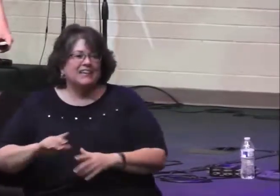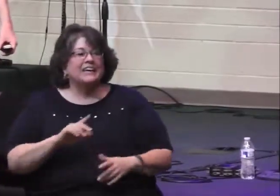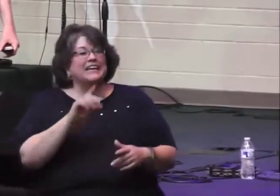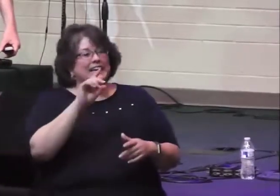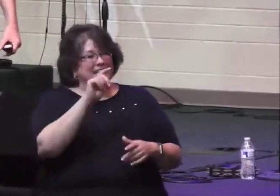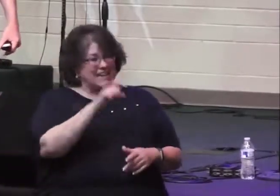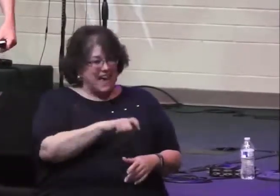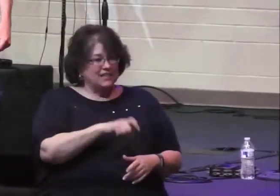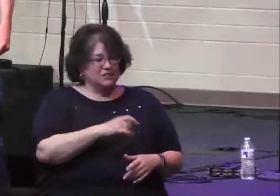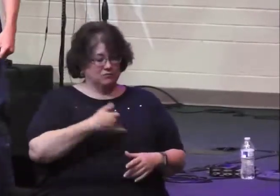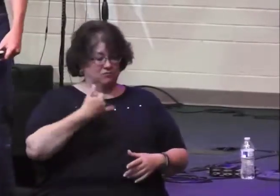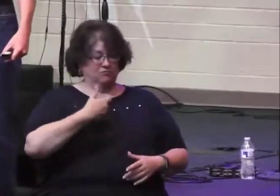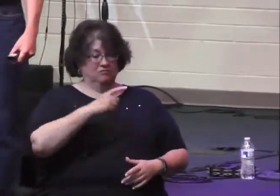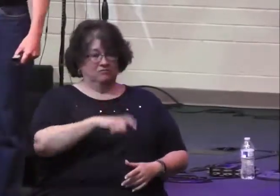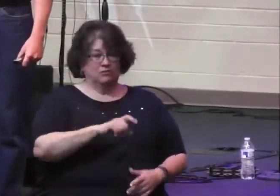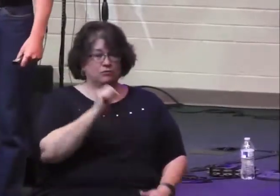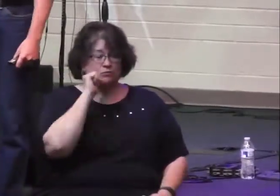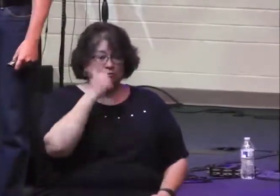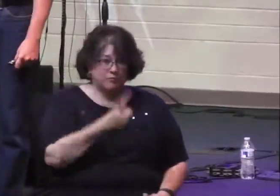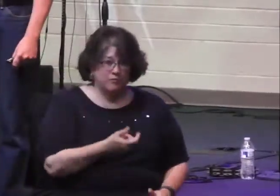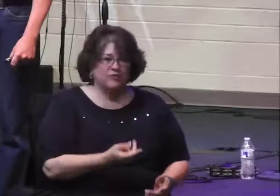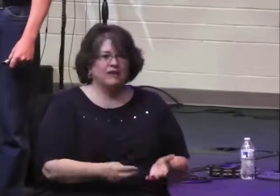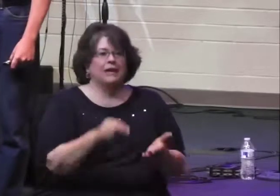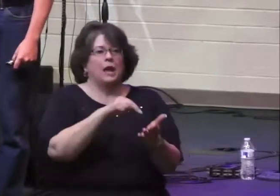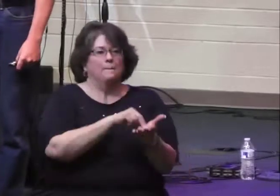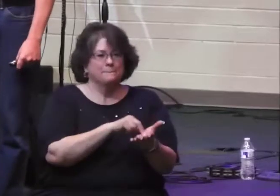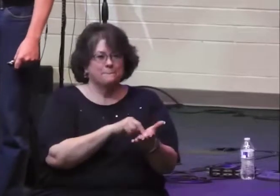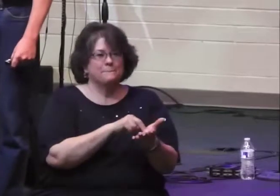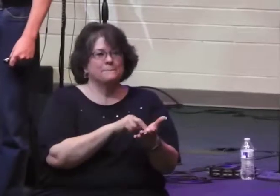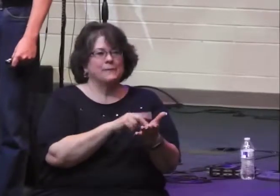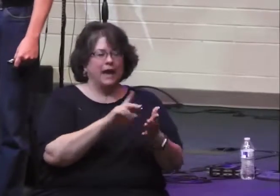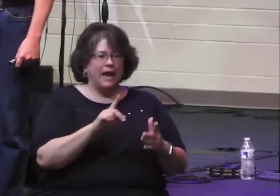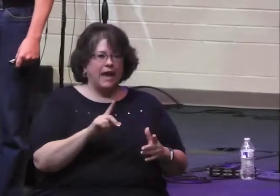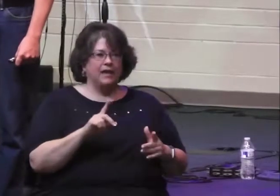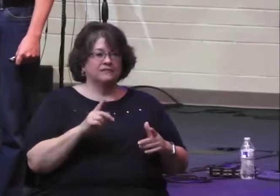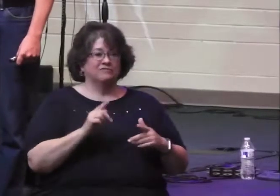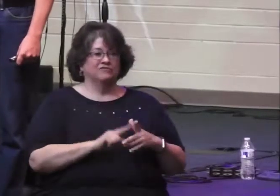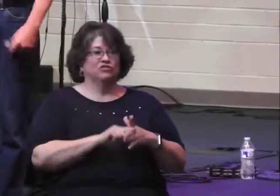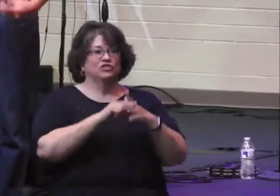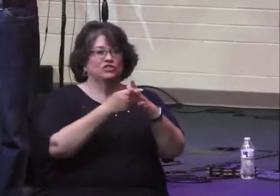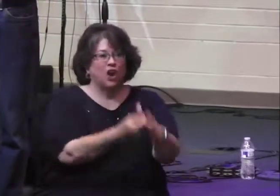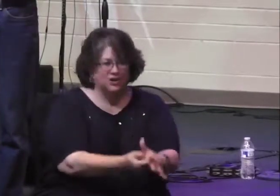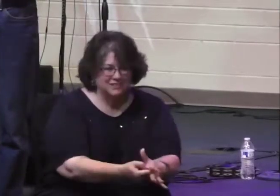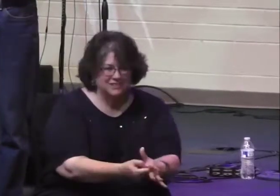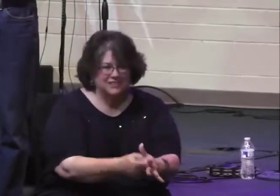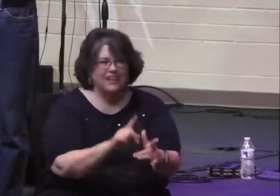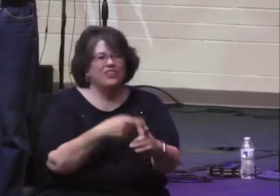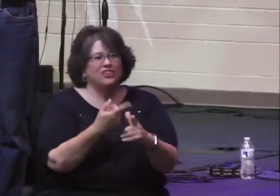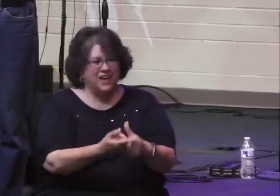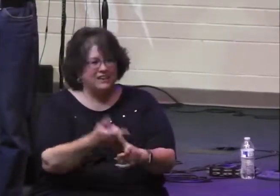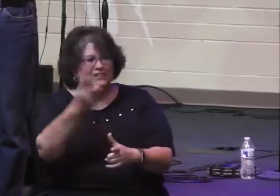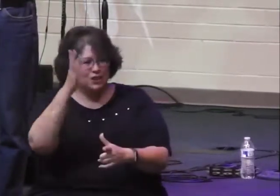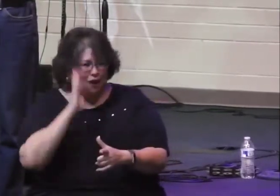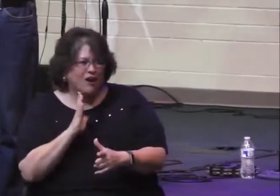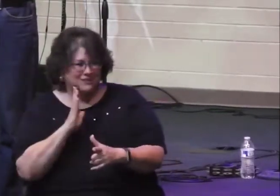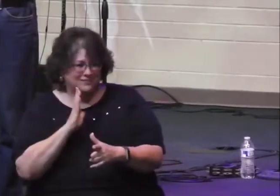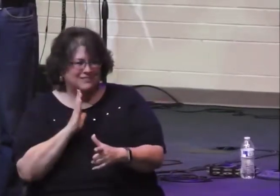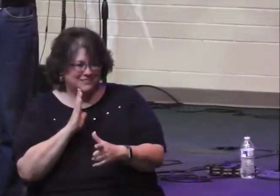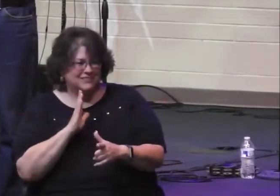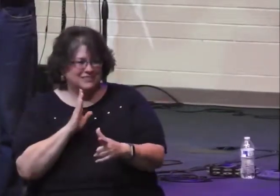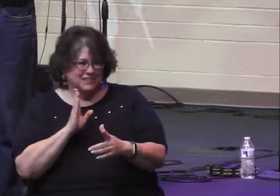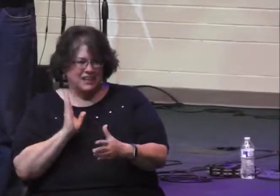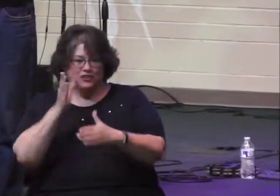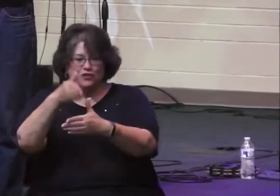army out in faith against the enemy. And then what happened? God stepped in and delivered them.